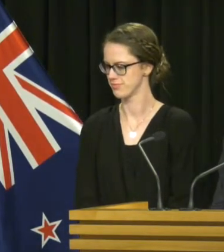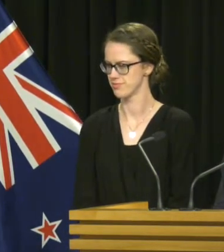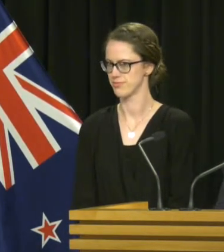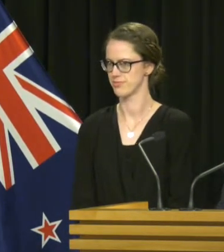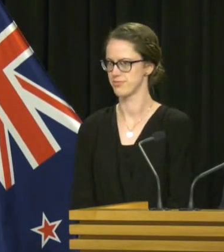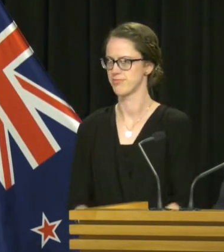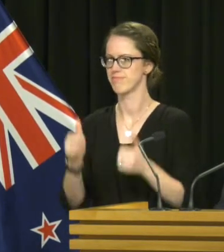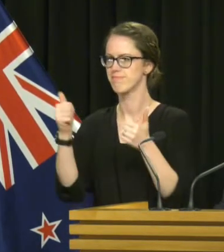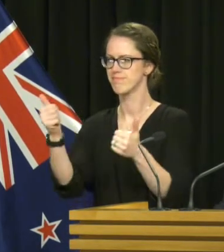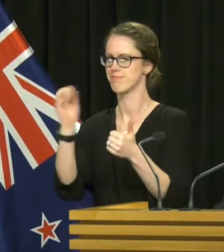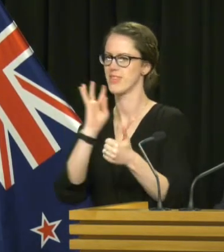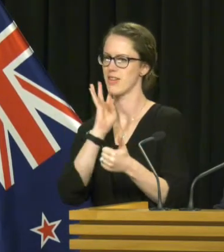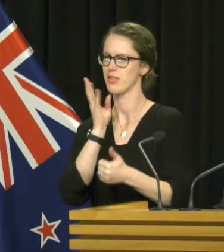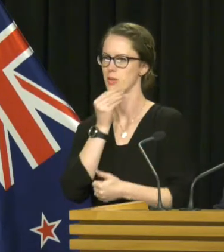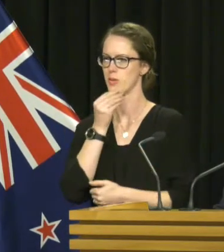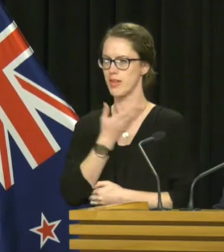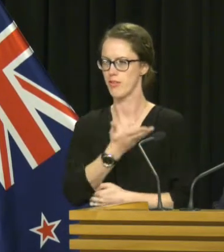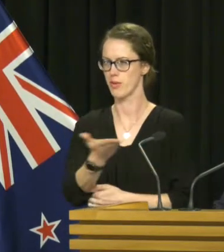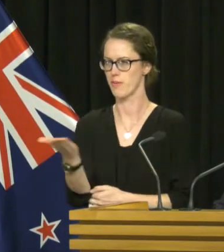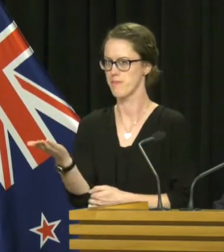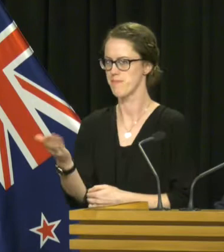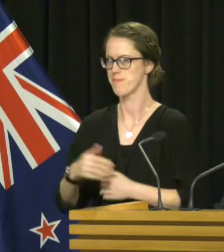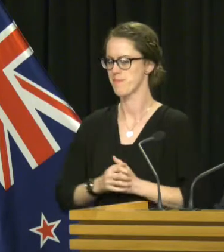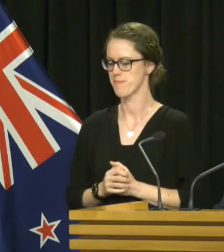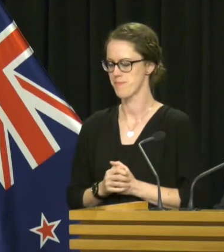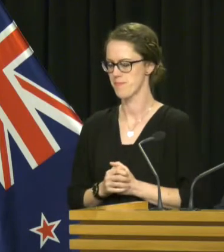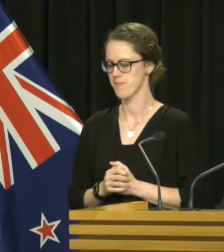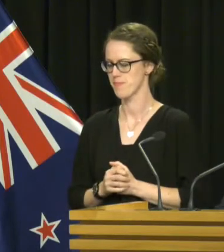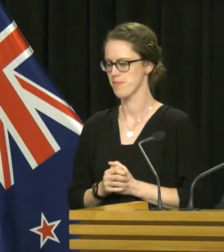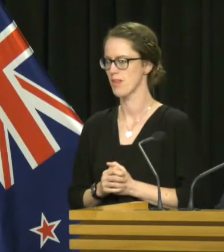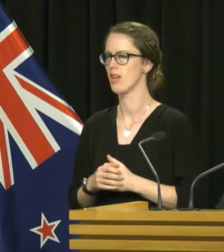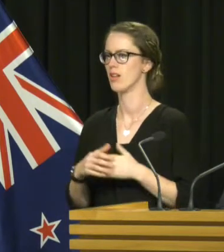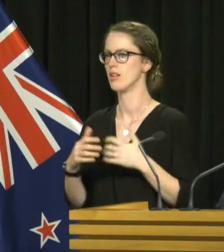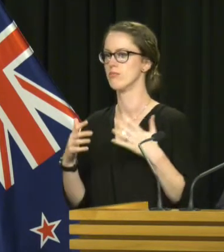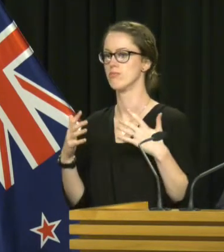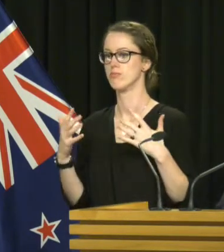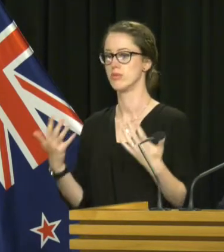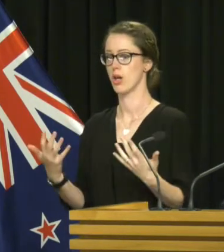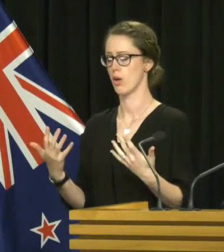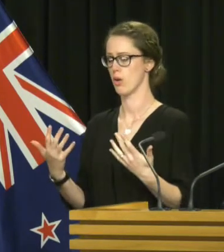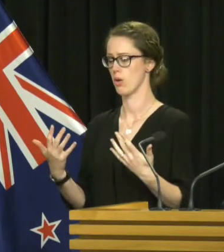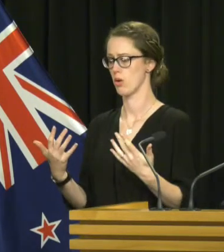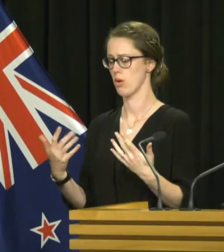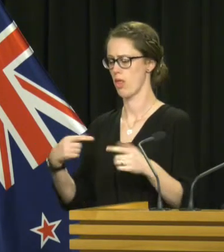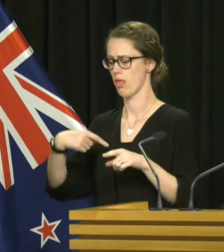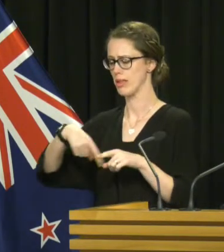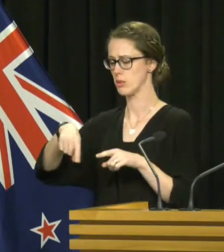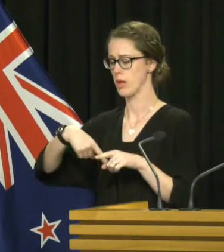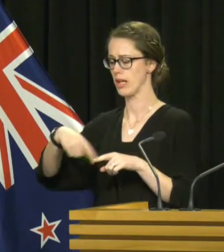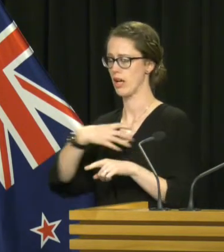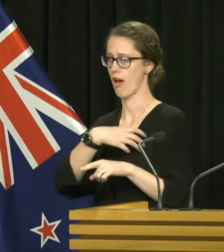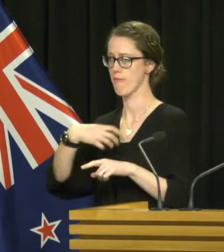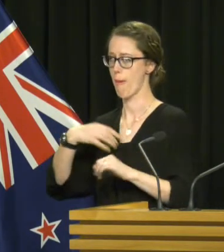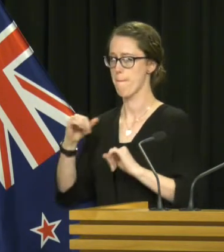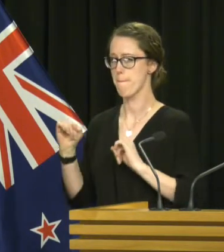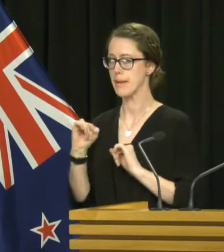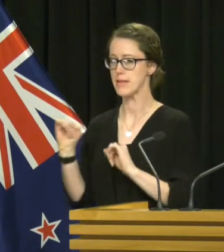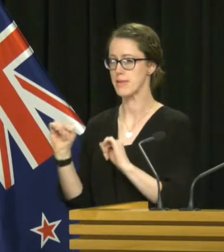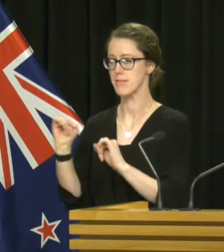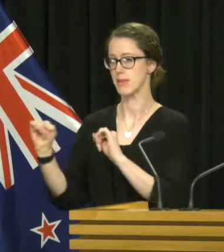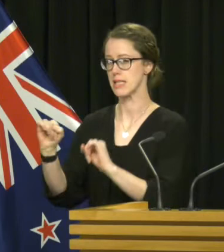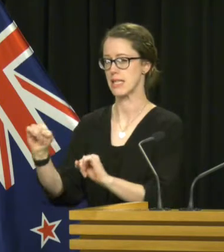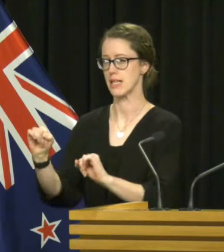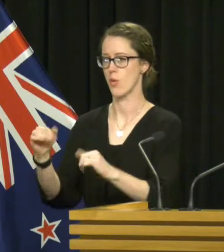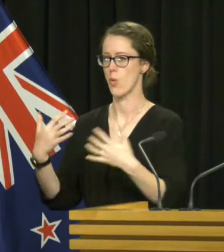Good afternoon everyone. I come to you after a busy week for the government and just highlighting